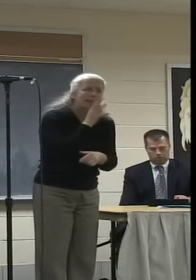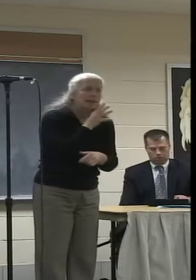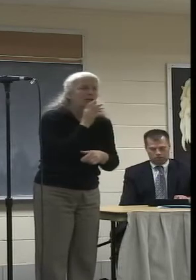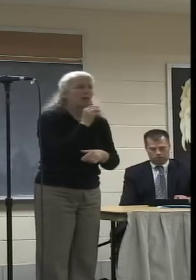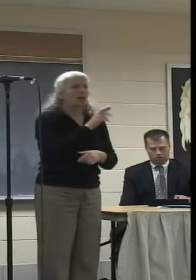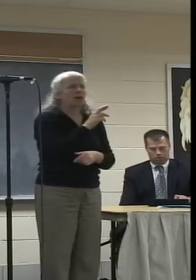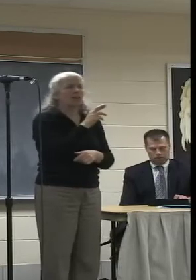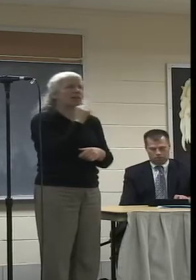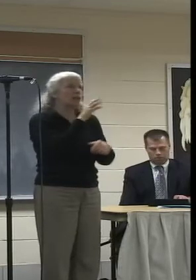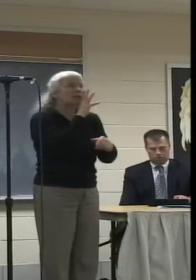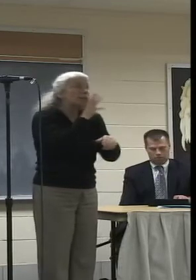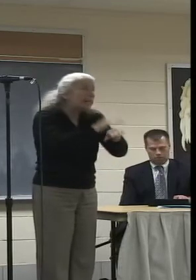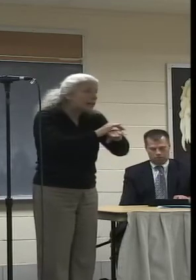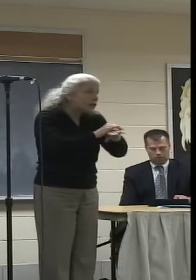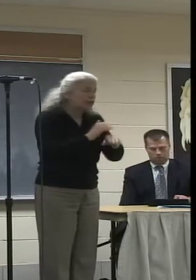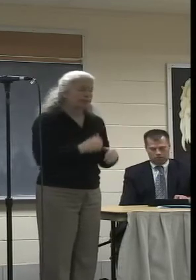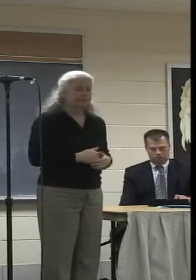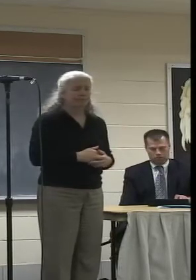don't speak English.